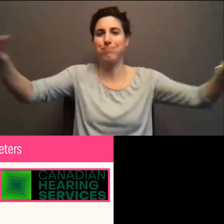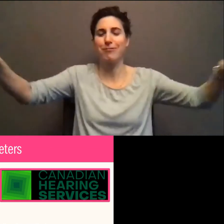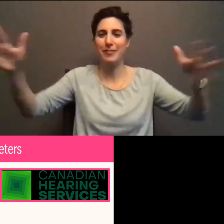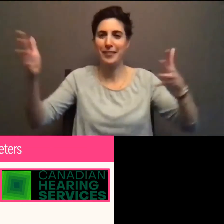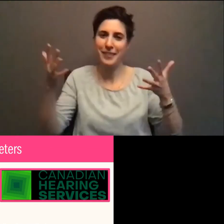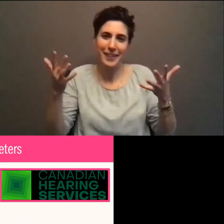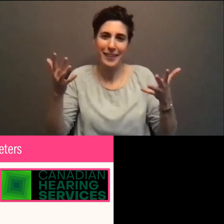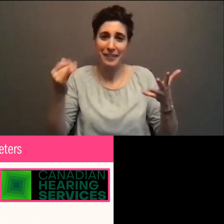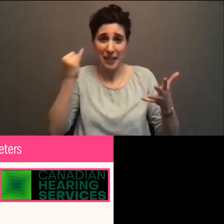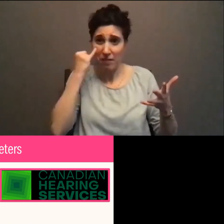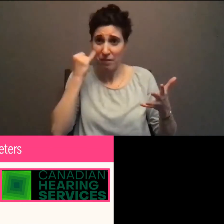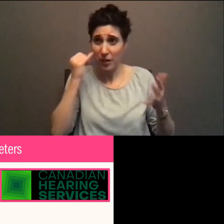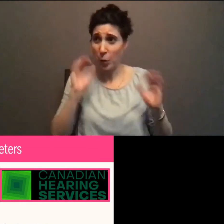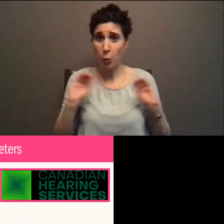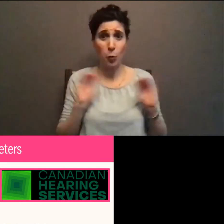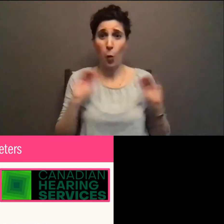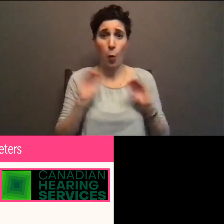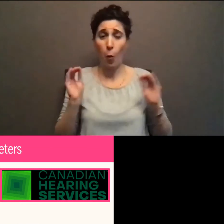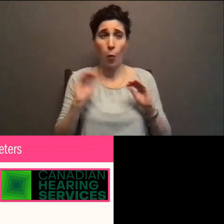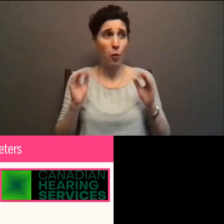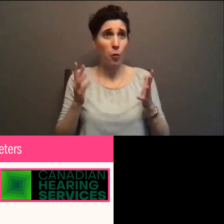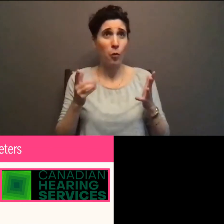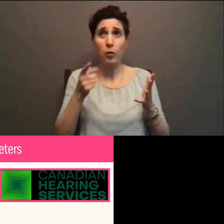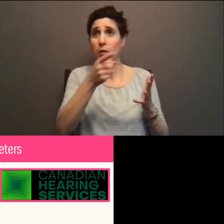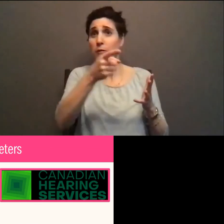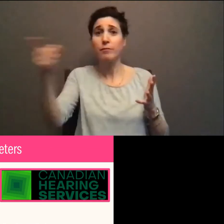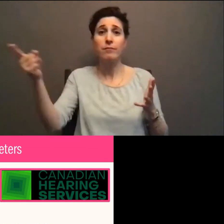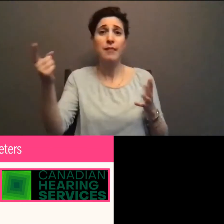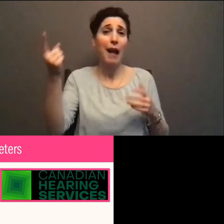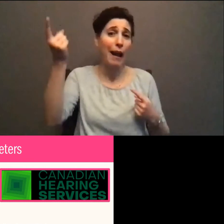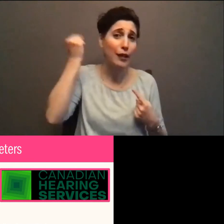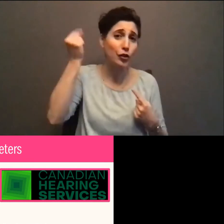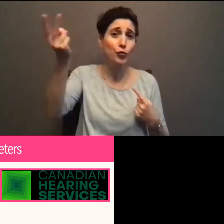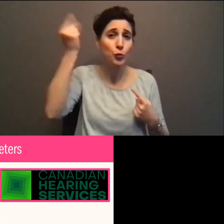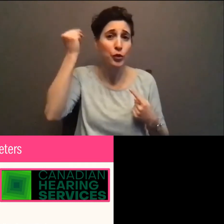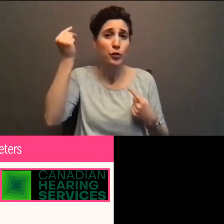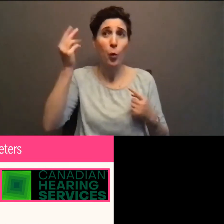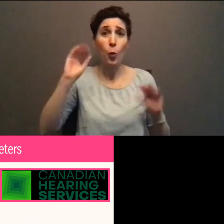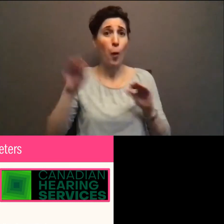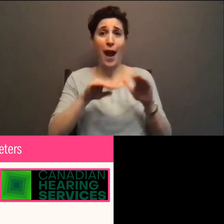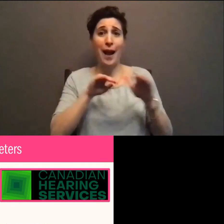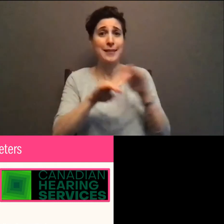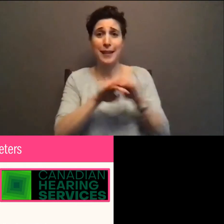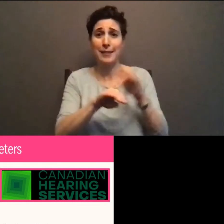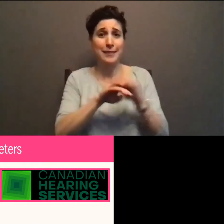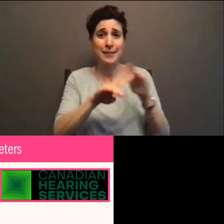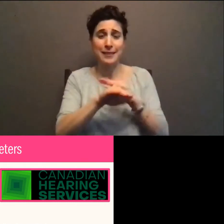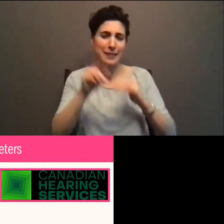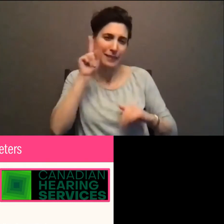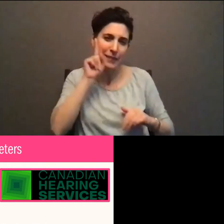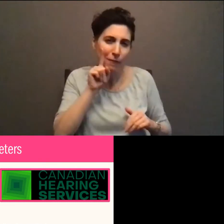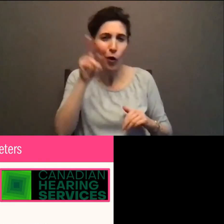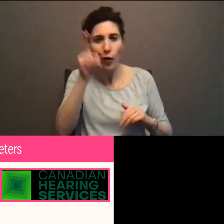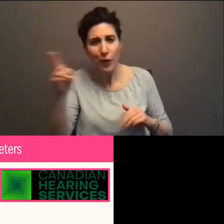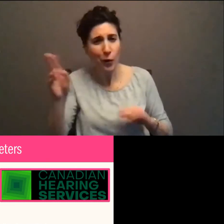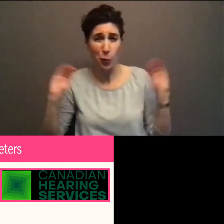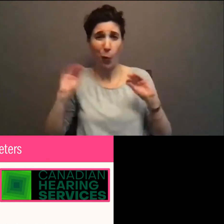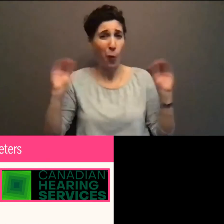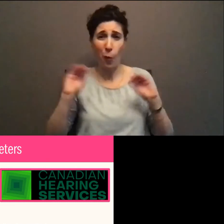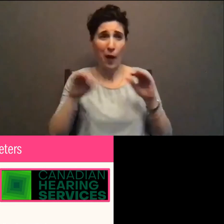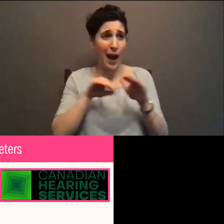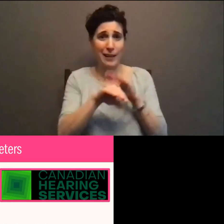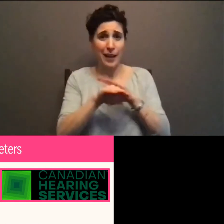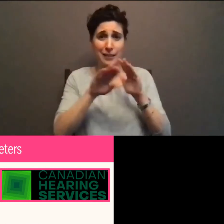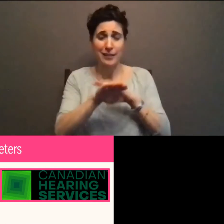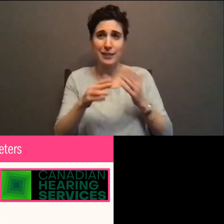Because otherwise, the people who didn't have access to your events before, because it wasn't accessible, won't know about it because they won't be